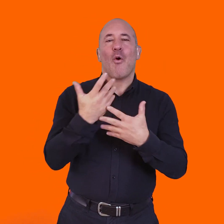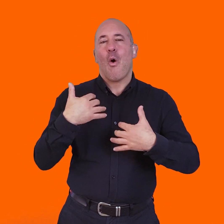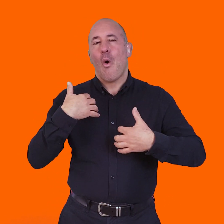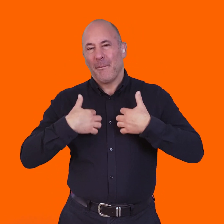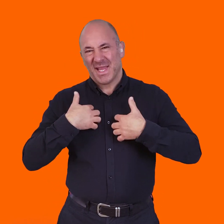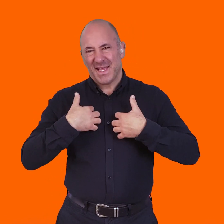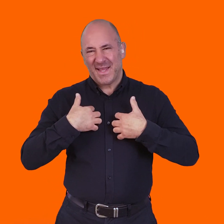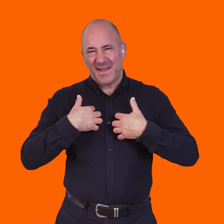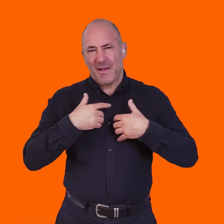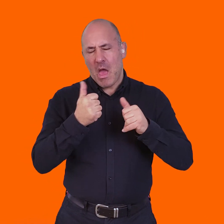and playing around.